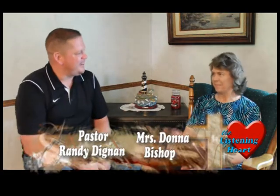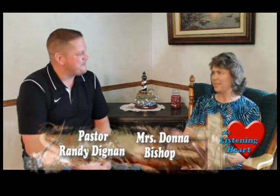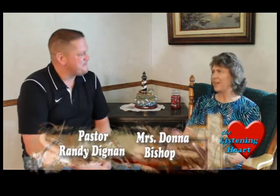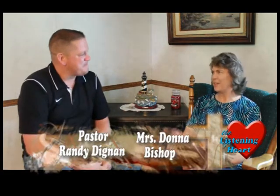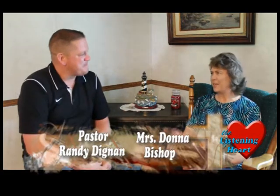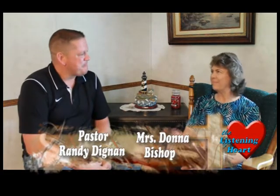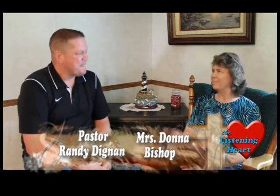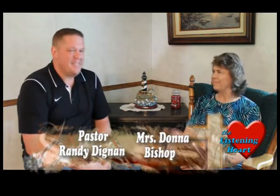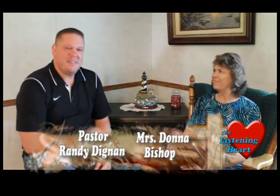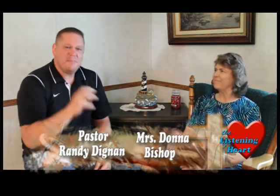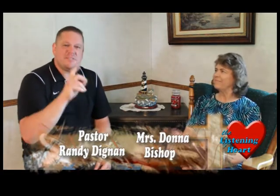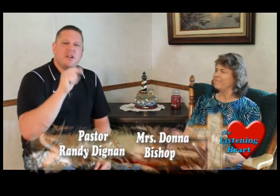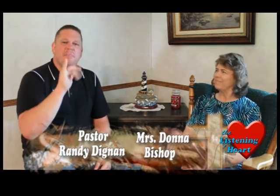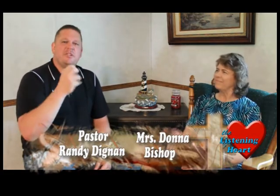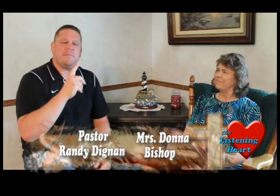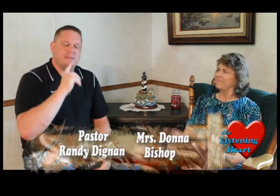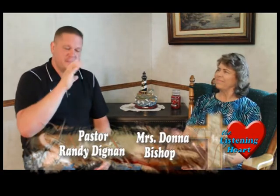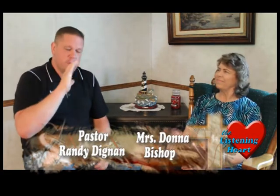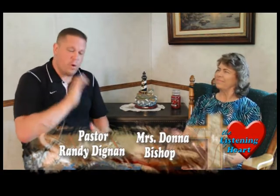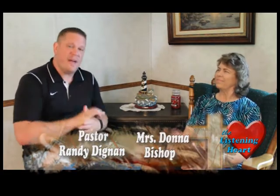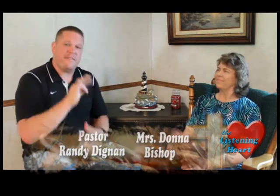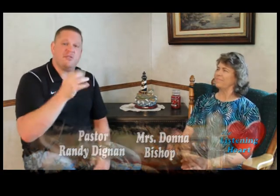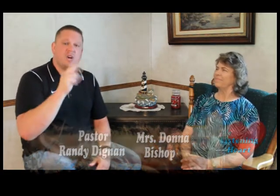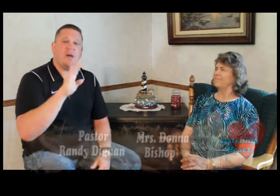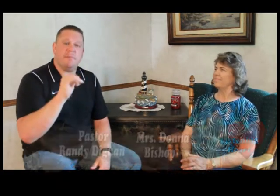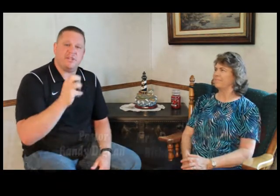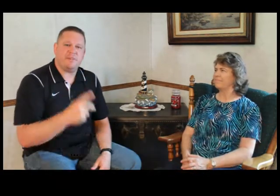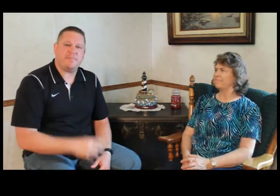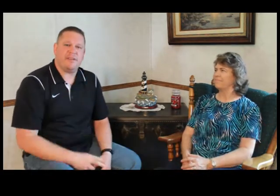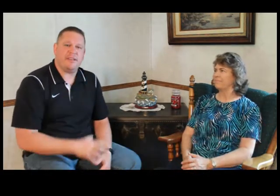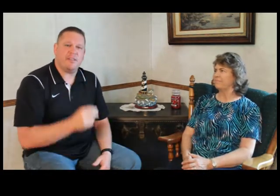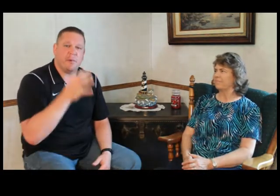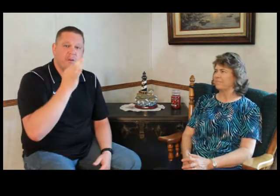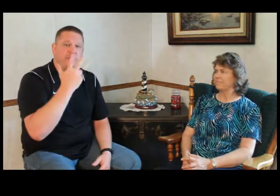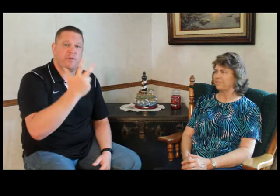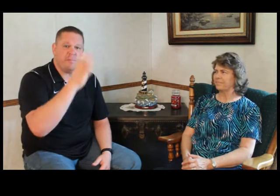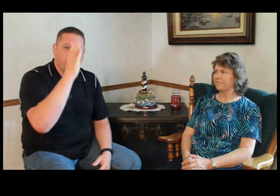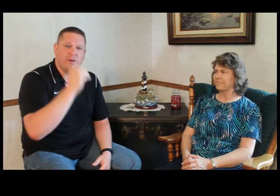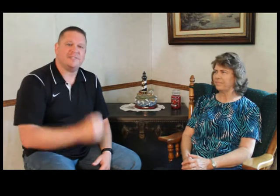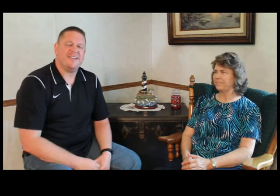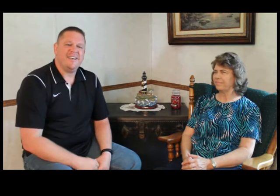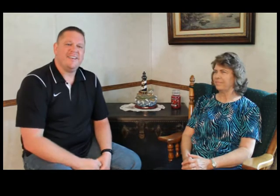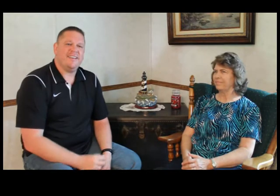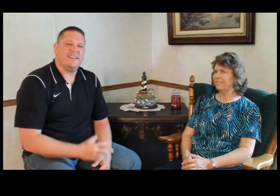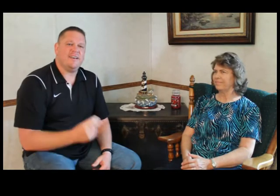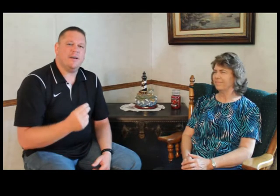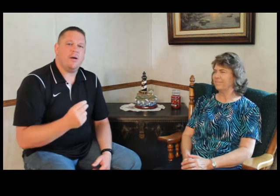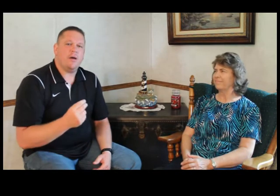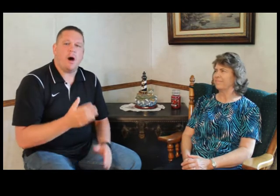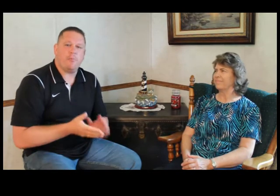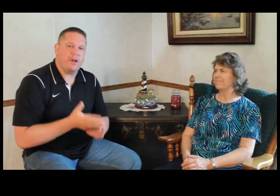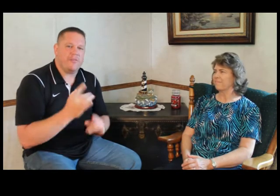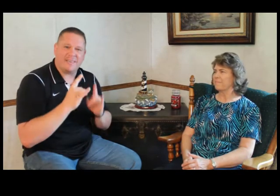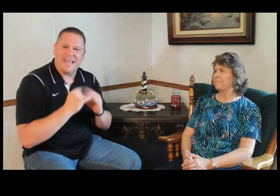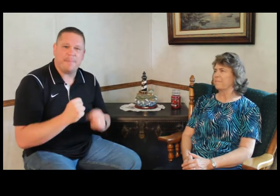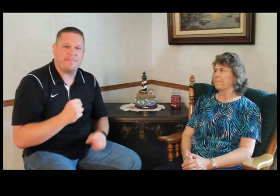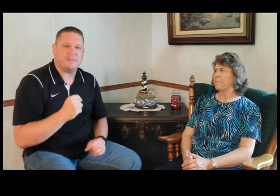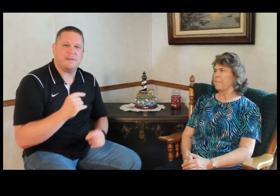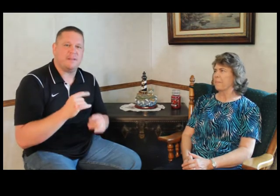here. Thank you. Mrs. Donna Bishop is the wife of John Bishop and the mother of three boys and operator of a camp that's been in